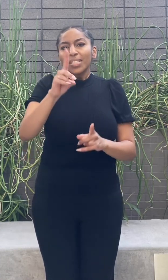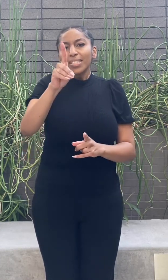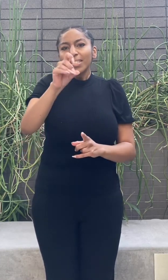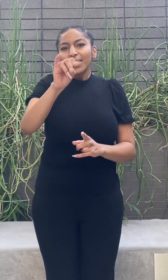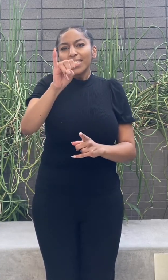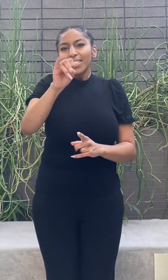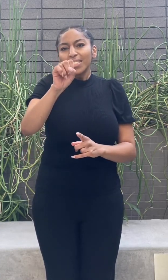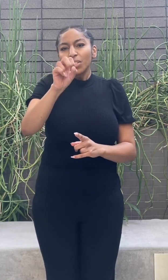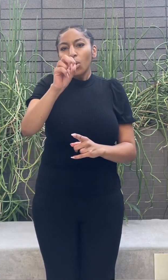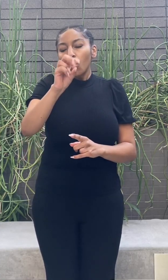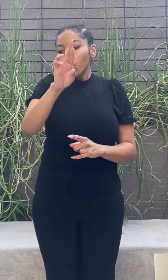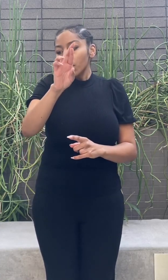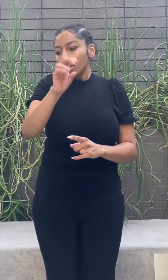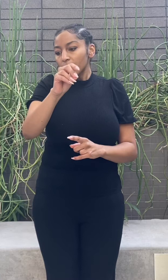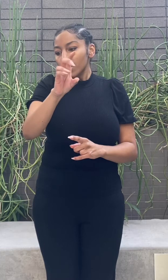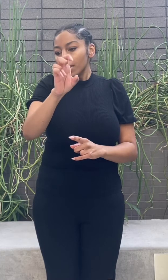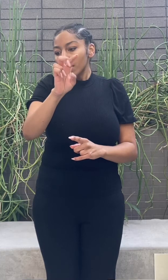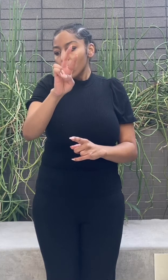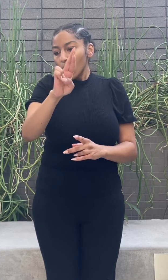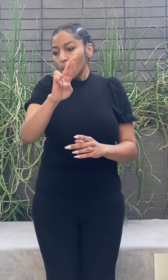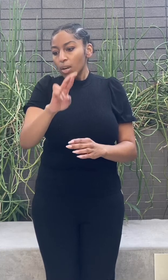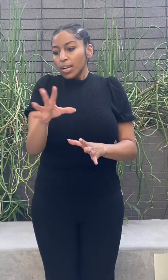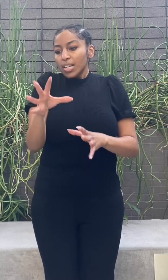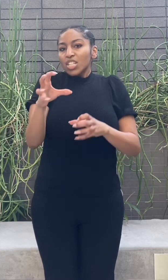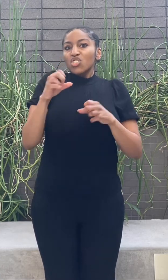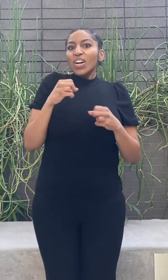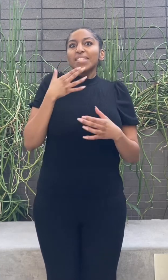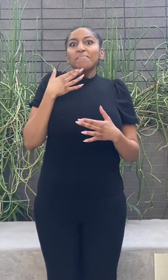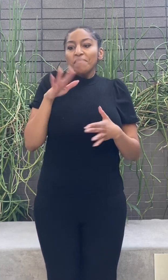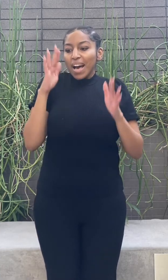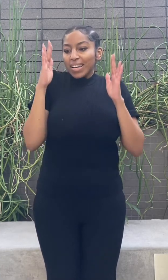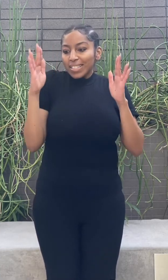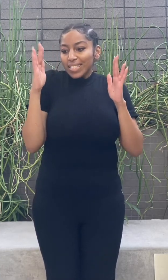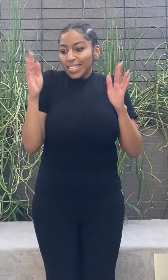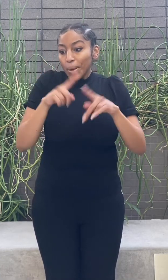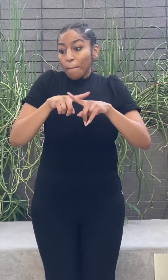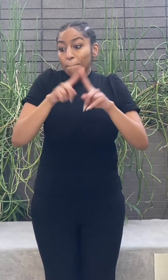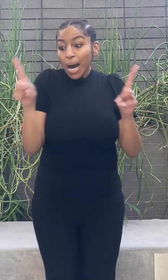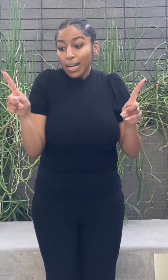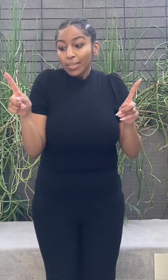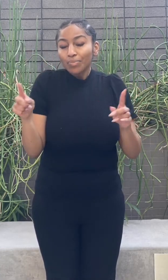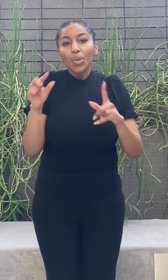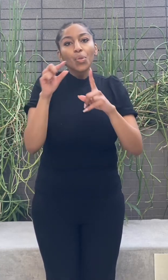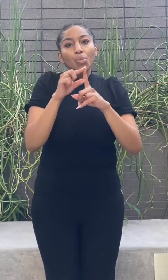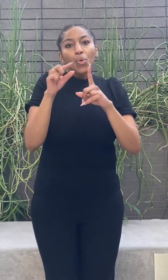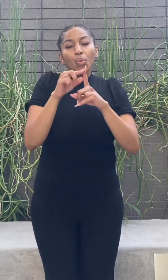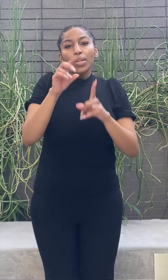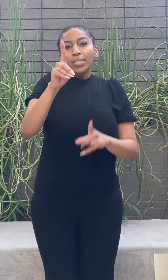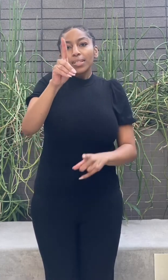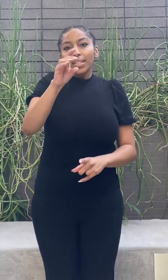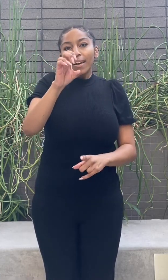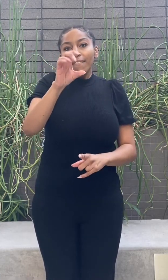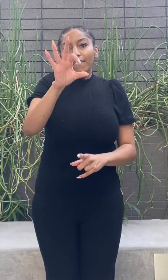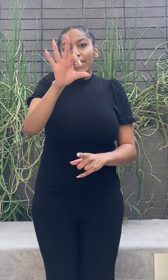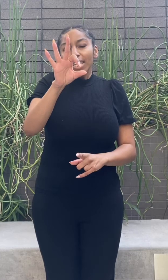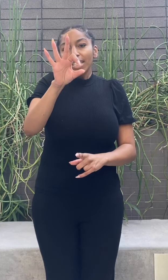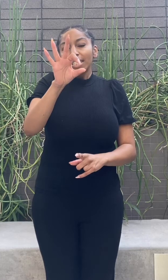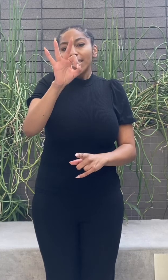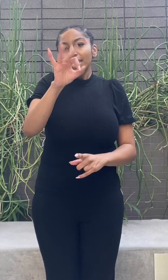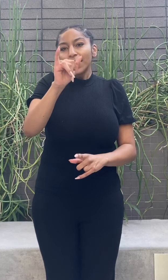said not enough, or too much. I could die too early,